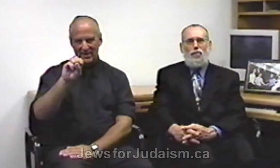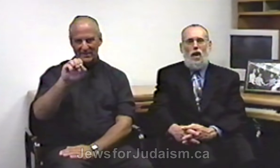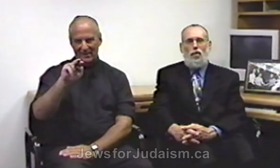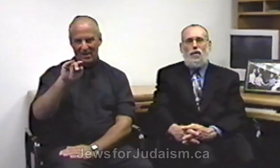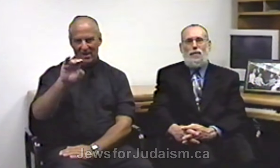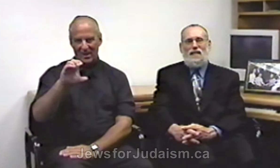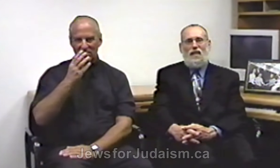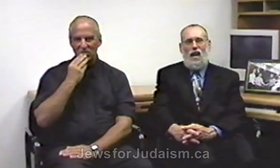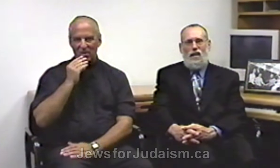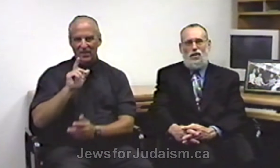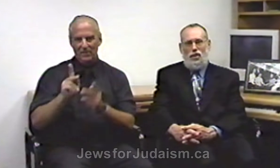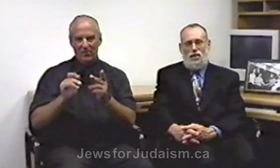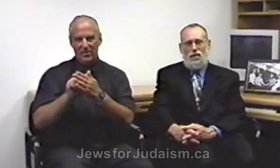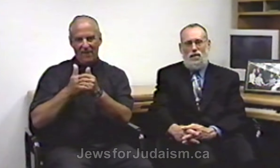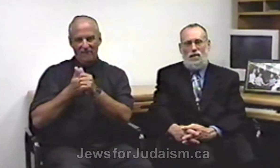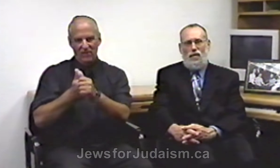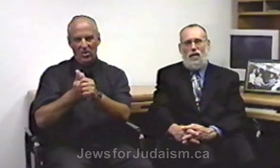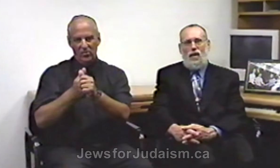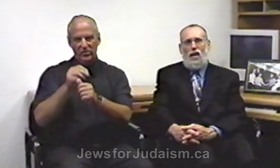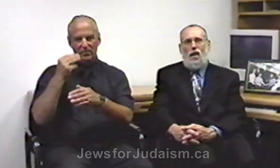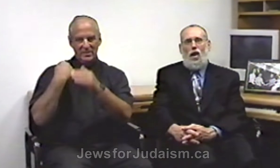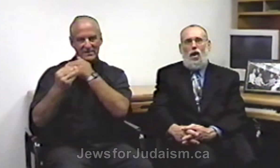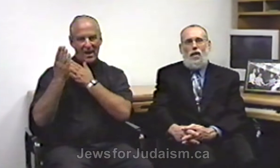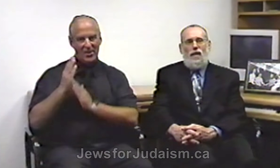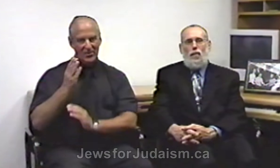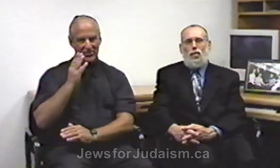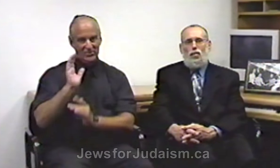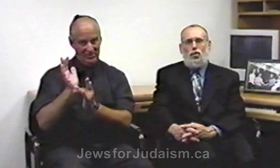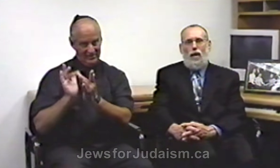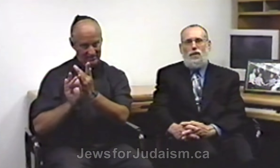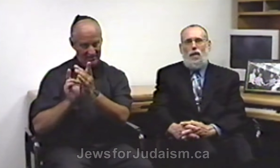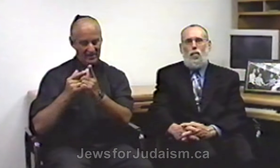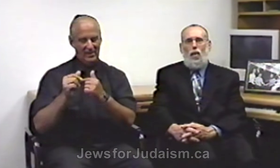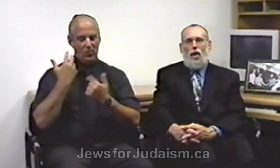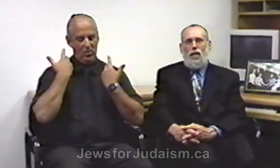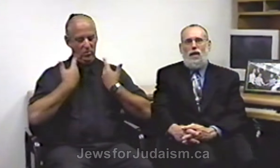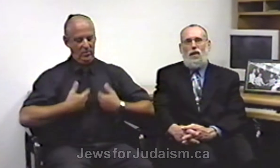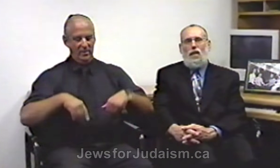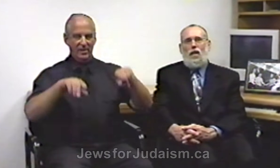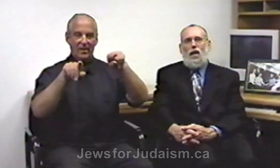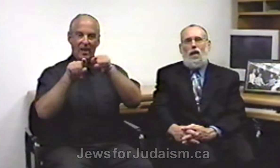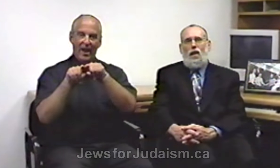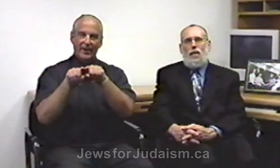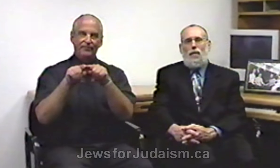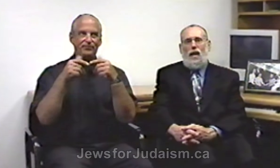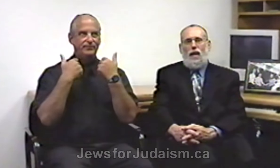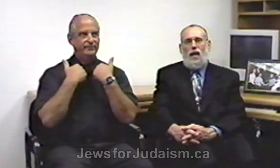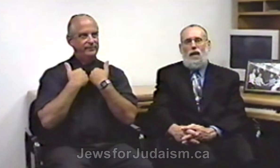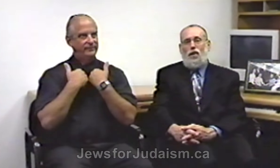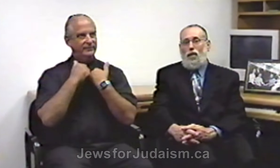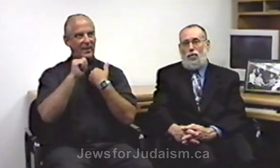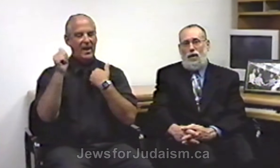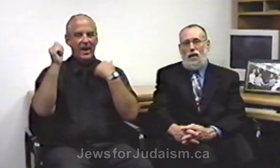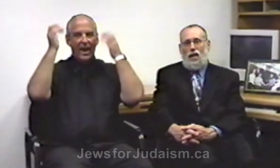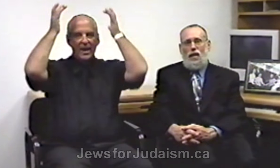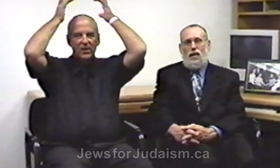follow the Messiah, Jesus. They will dress up wearing a head covering, a